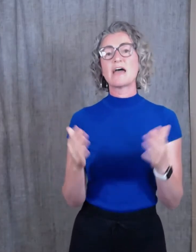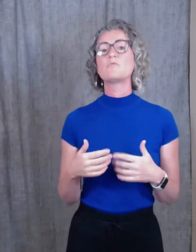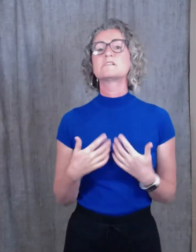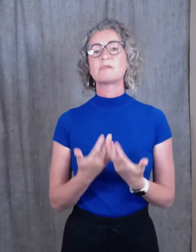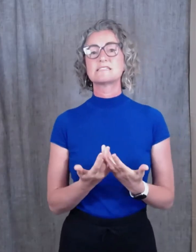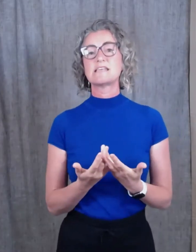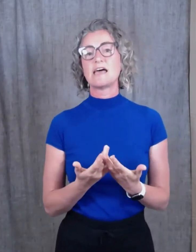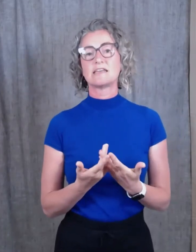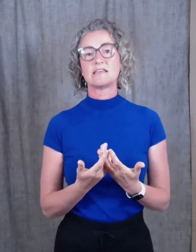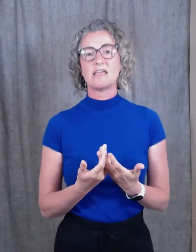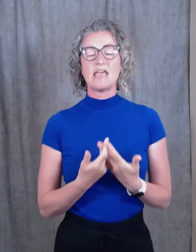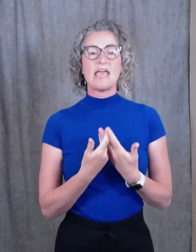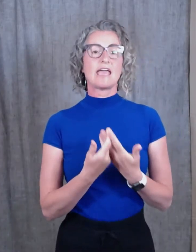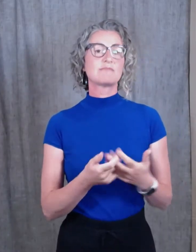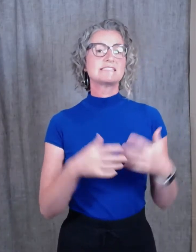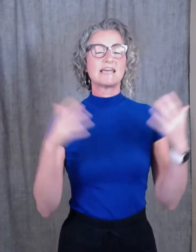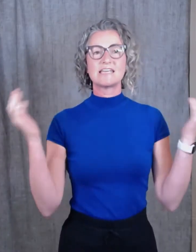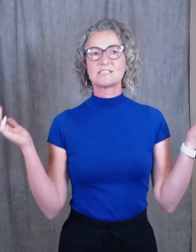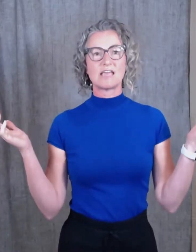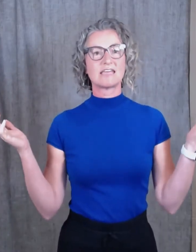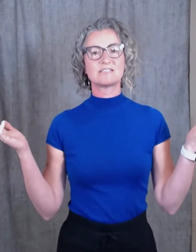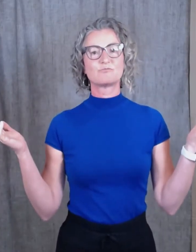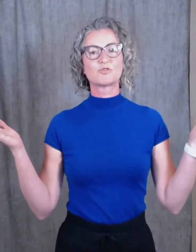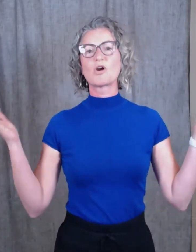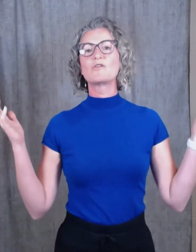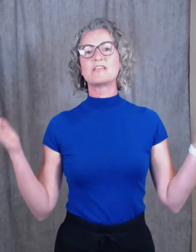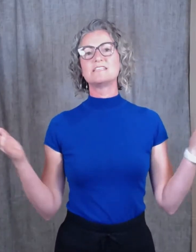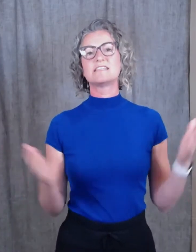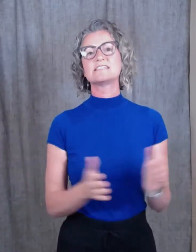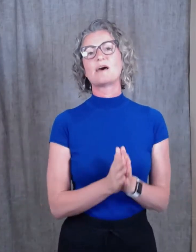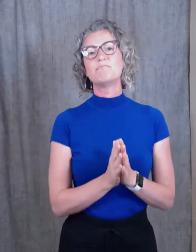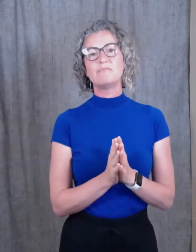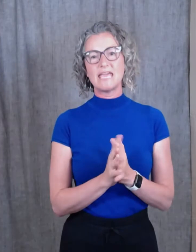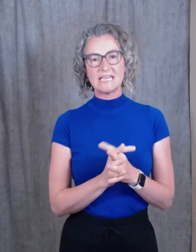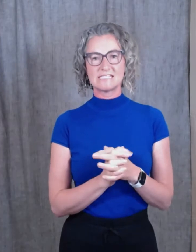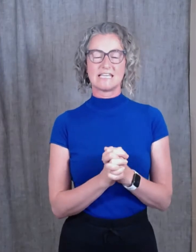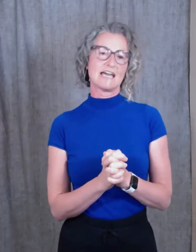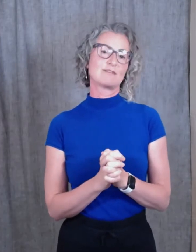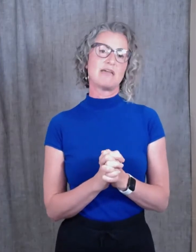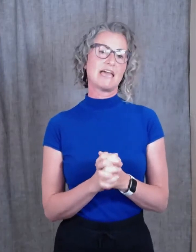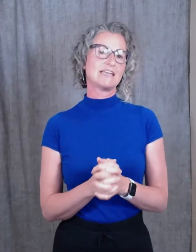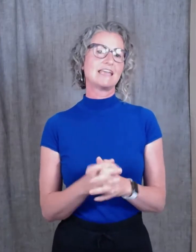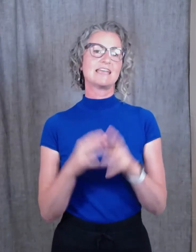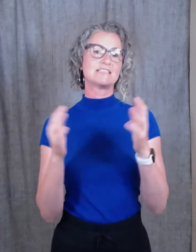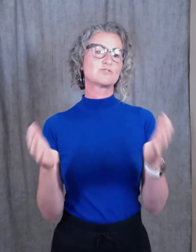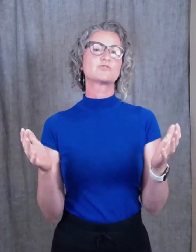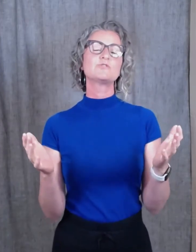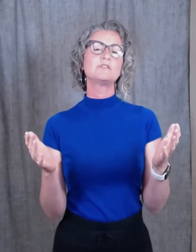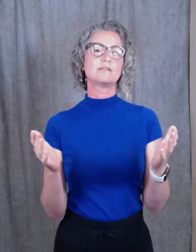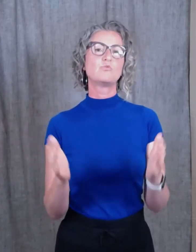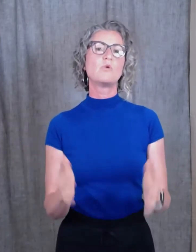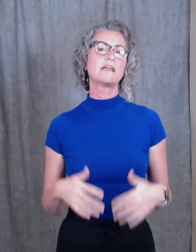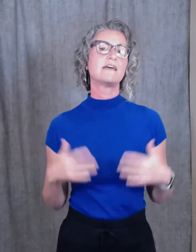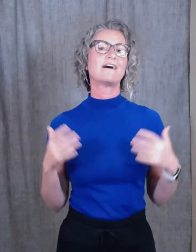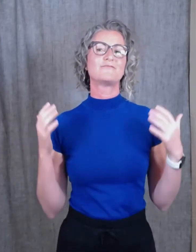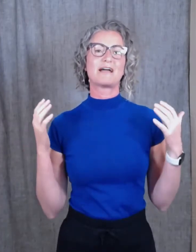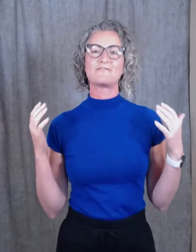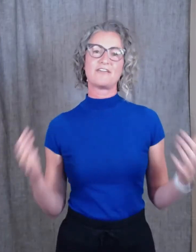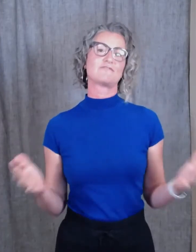was my son. And my son has grown into this amazing young man and is truly one of my favorite